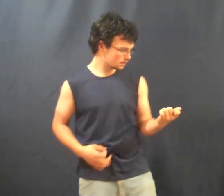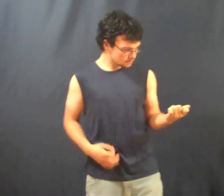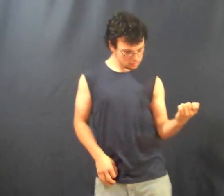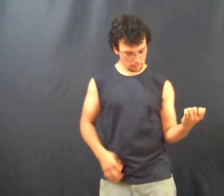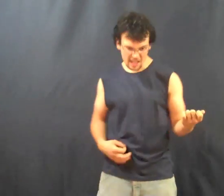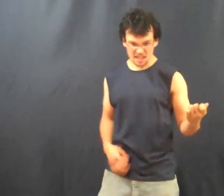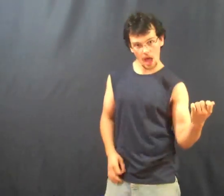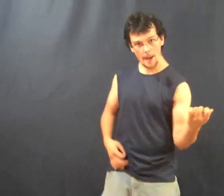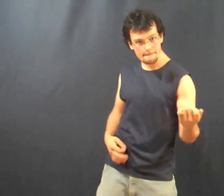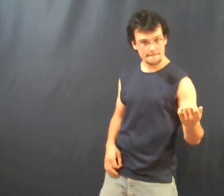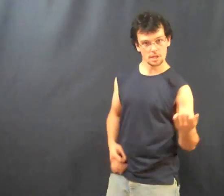Get some.